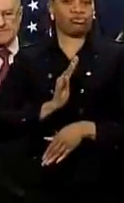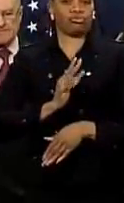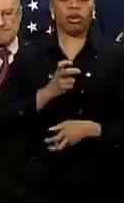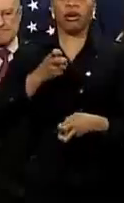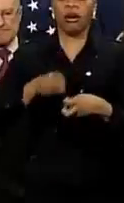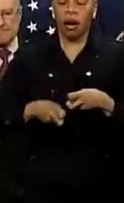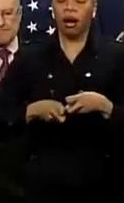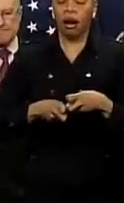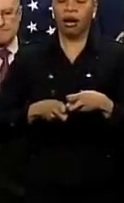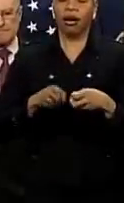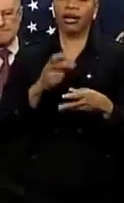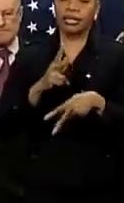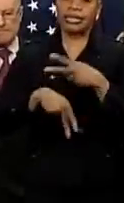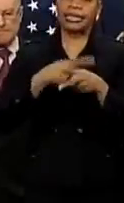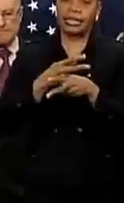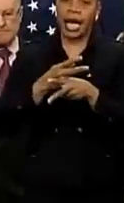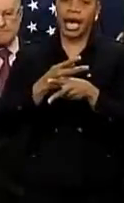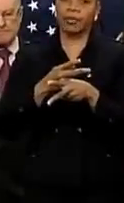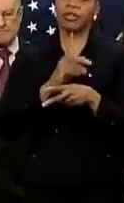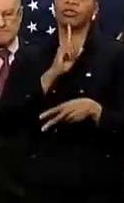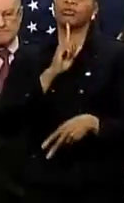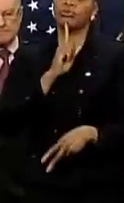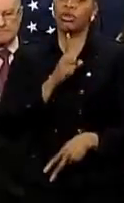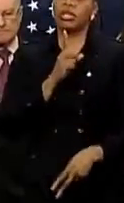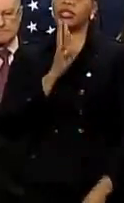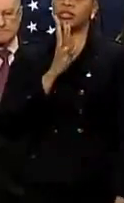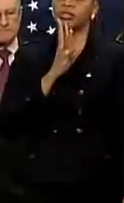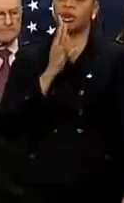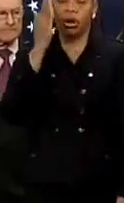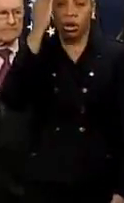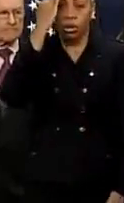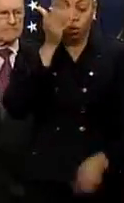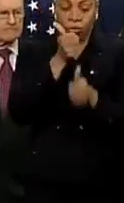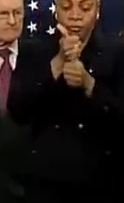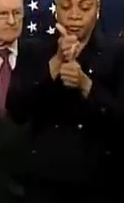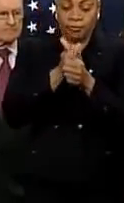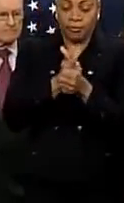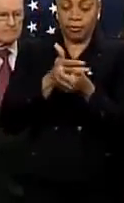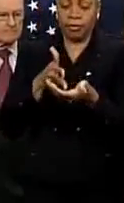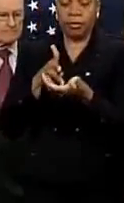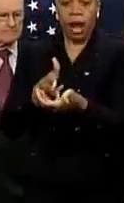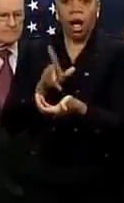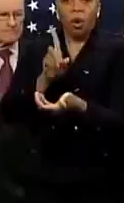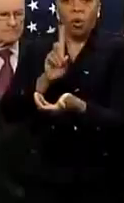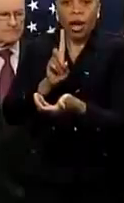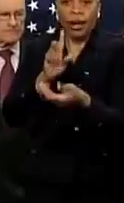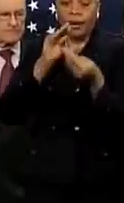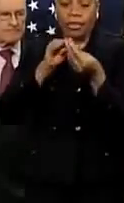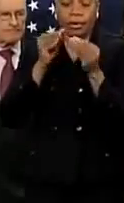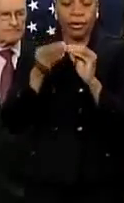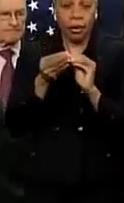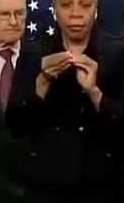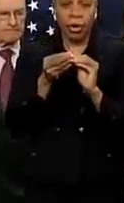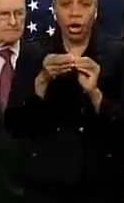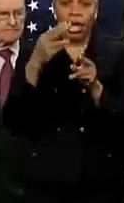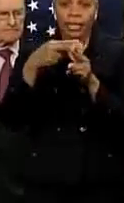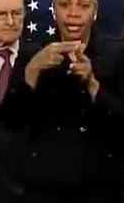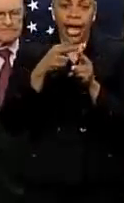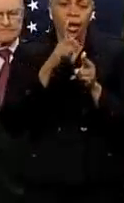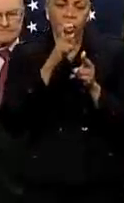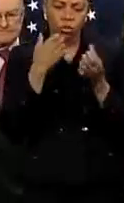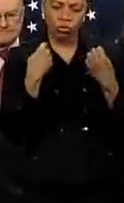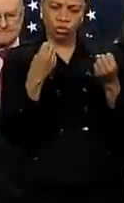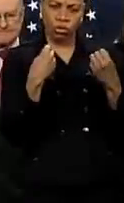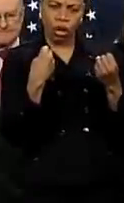that where they can actually talk to and know where every single plow is, knowing the number of the plow. And you can look up the name of the driver